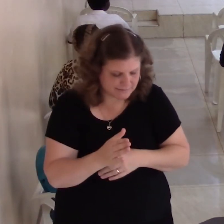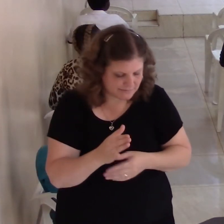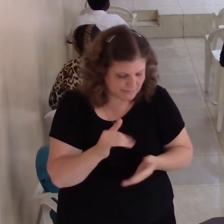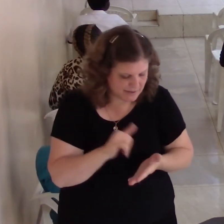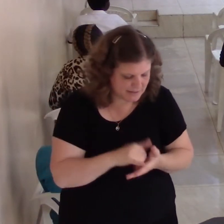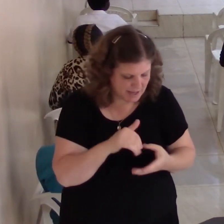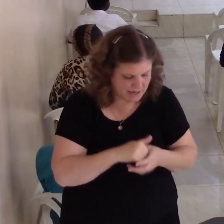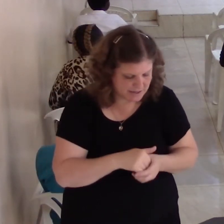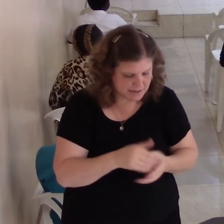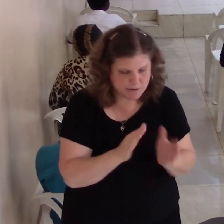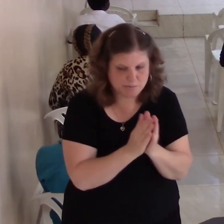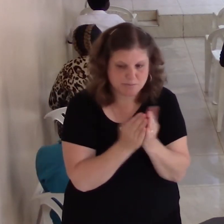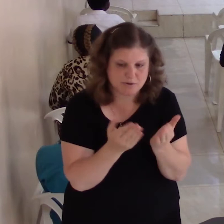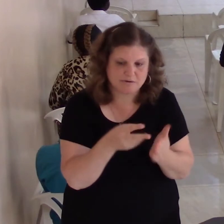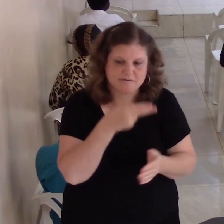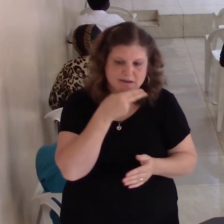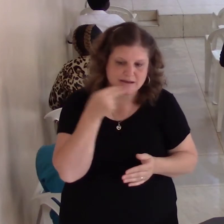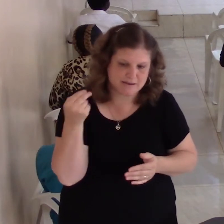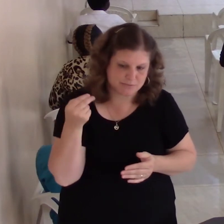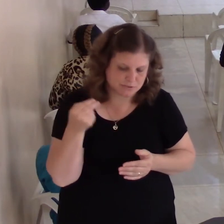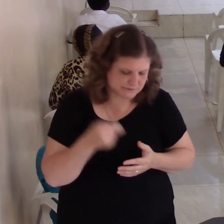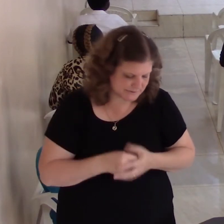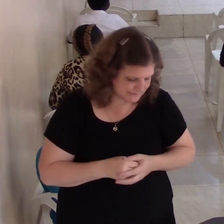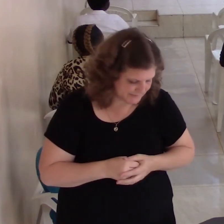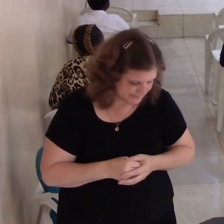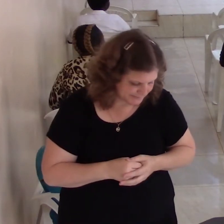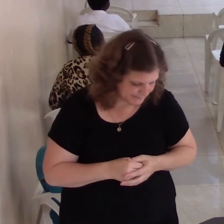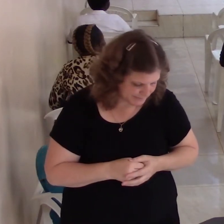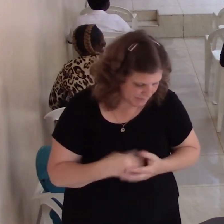difference in our physical life. We try to separate the two.